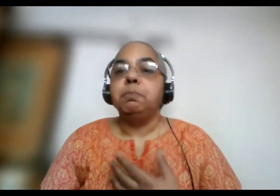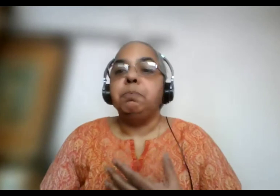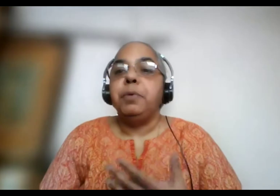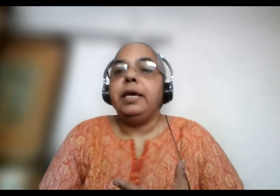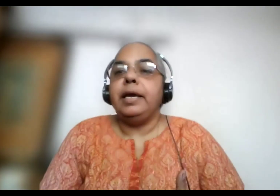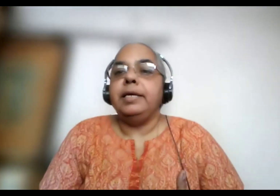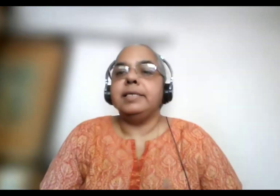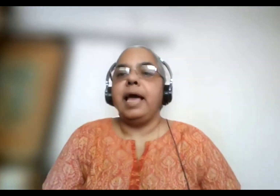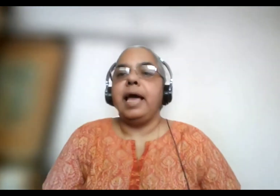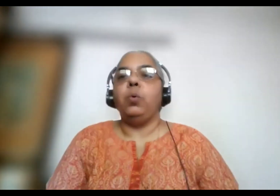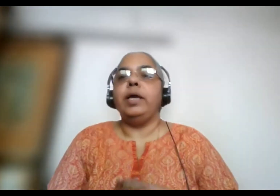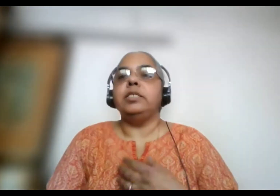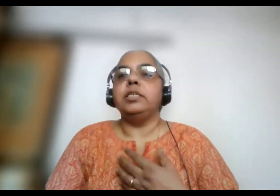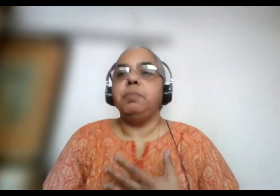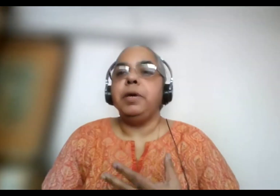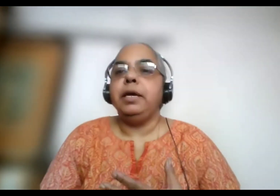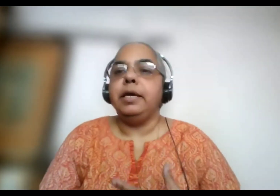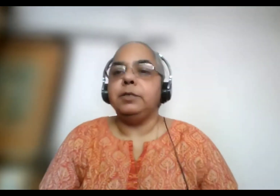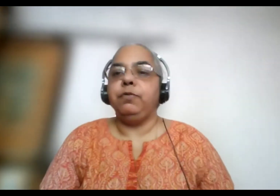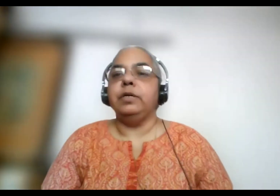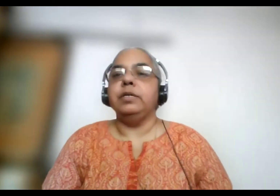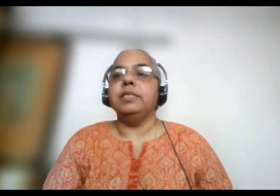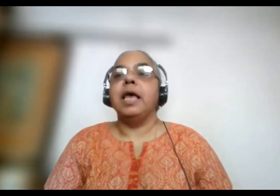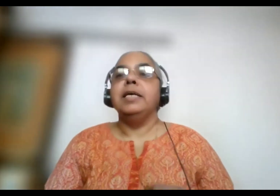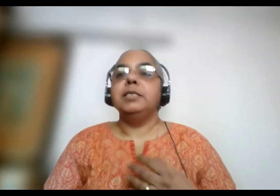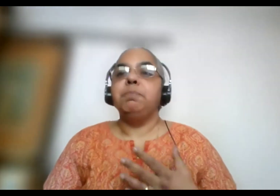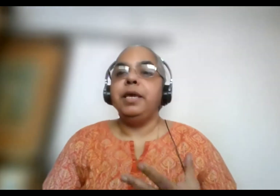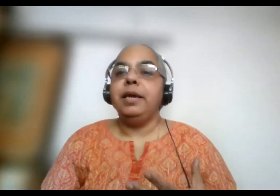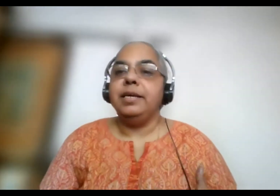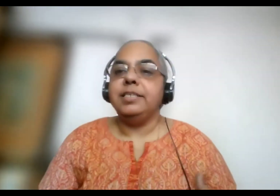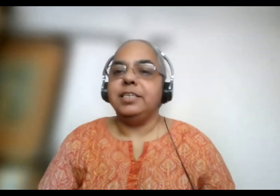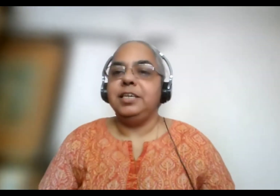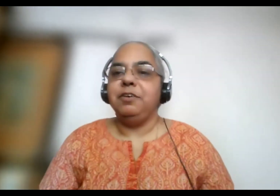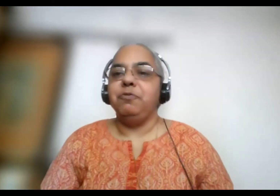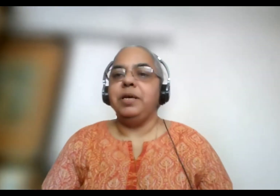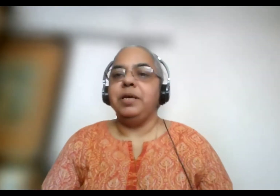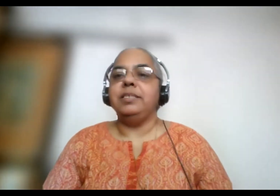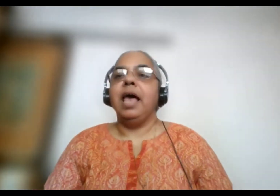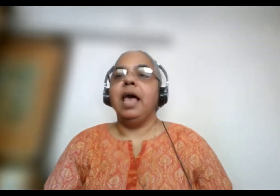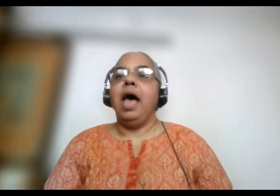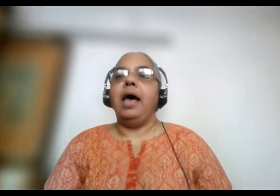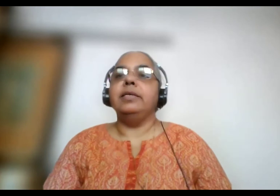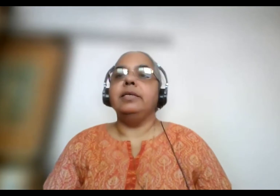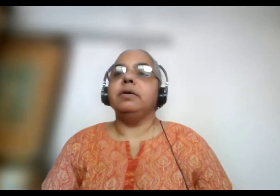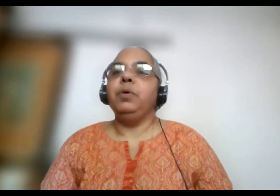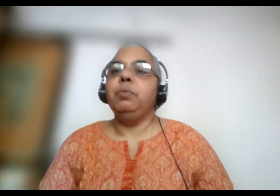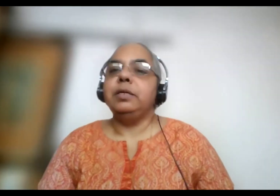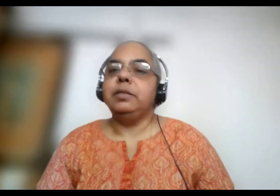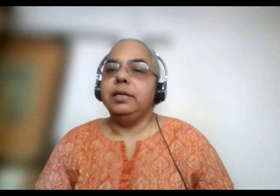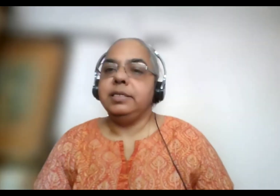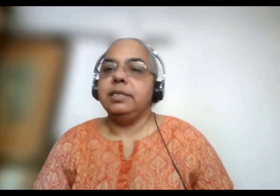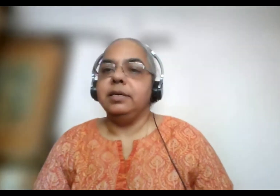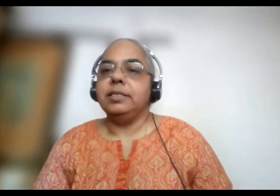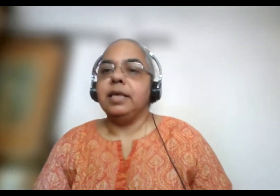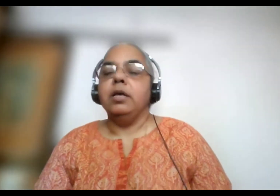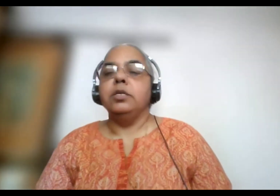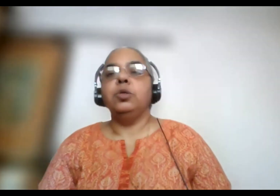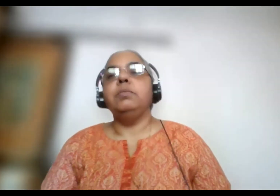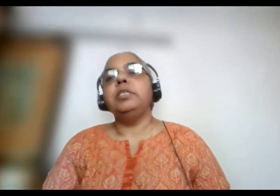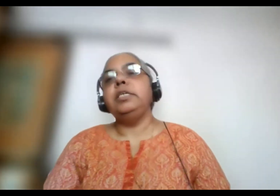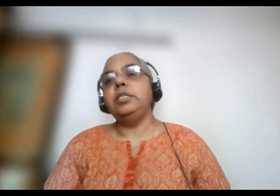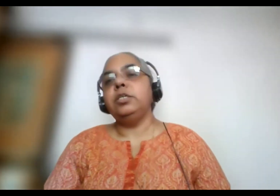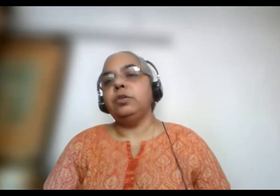speak his language, speak his fears, speak his achievements, and we were the listeners.